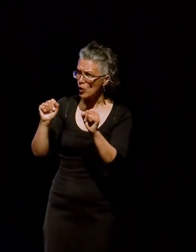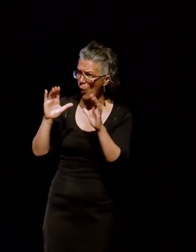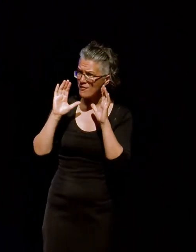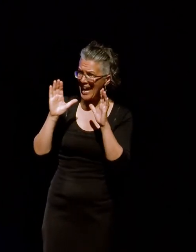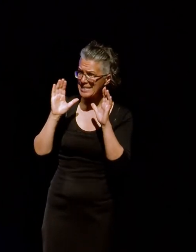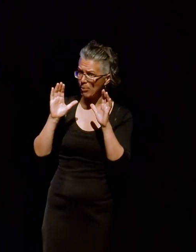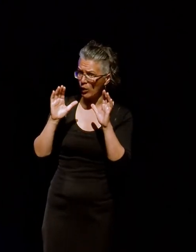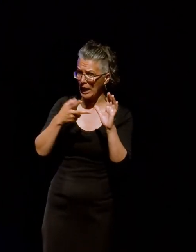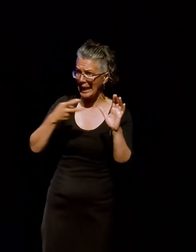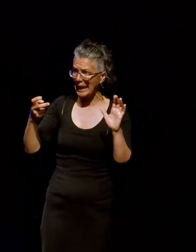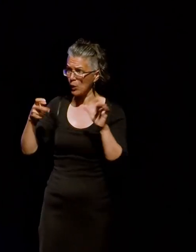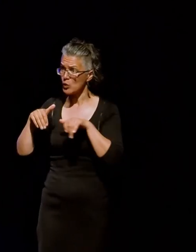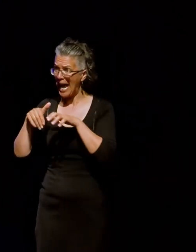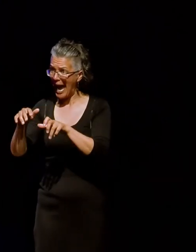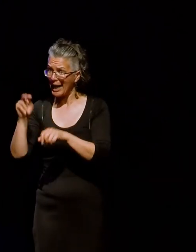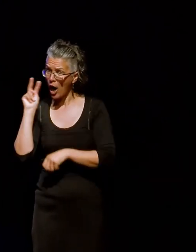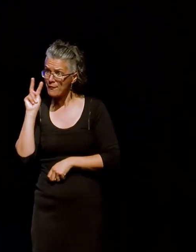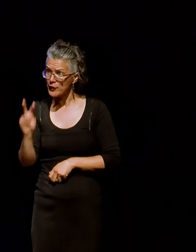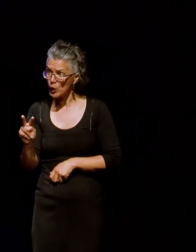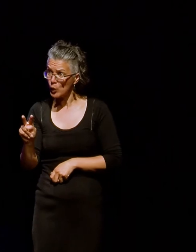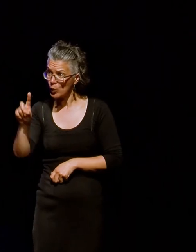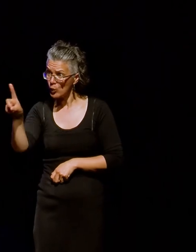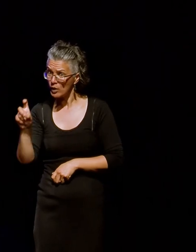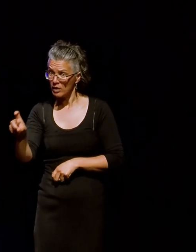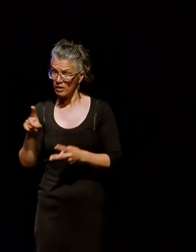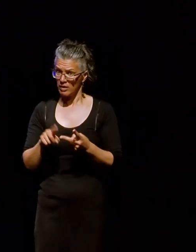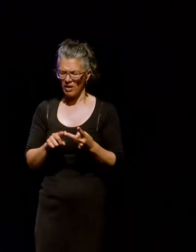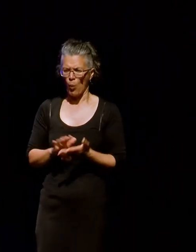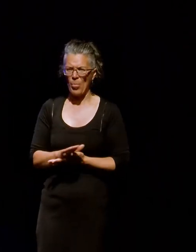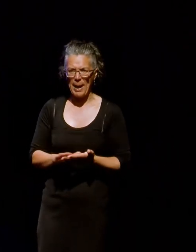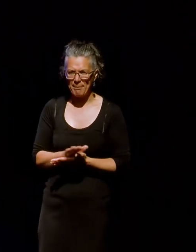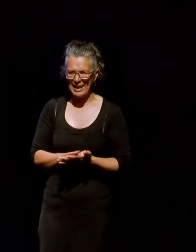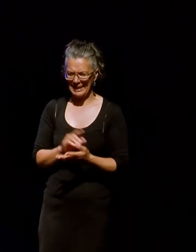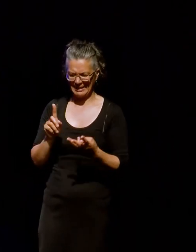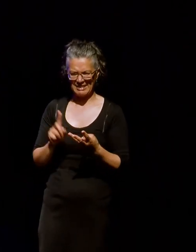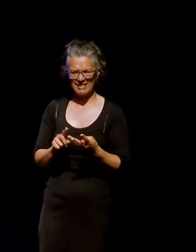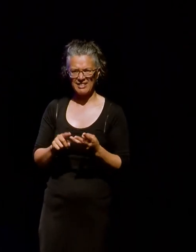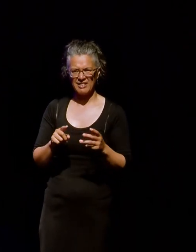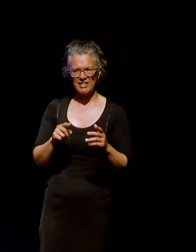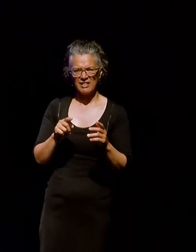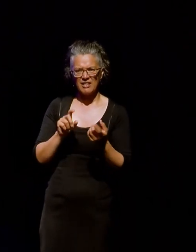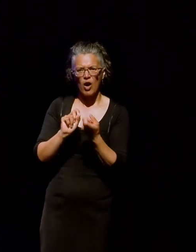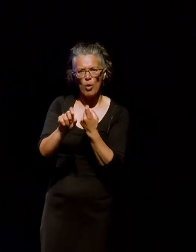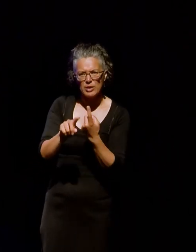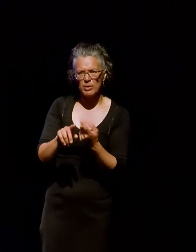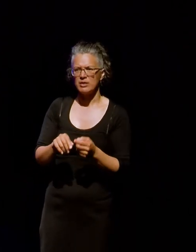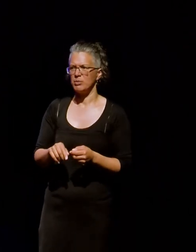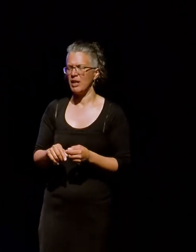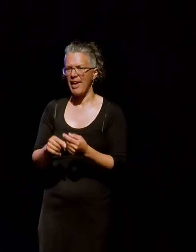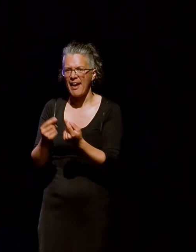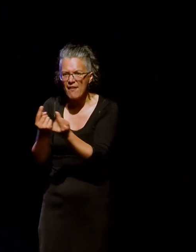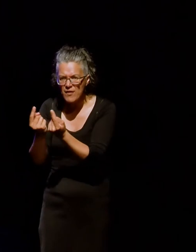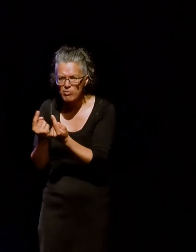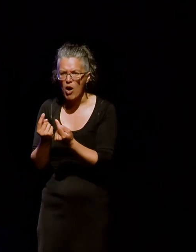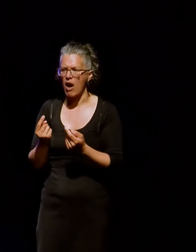you? And what does that mean? Is it, is it our manuscripts, our diaries, our correspondence, our photo albums, ephemera? Is